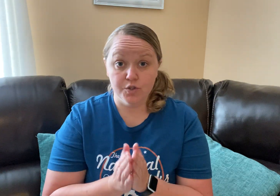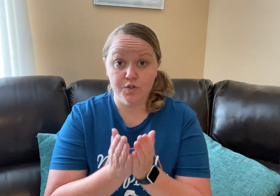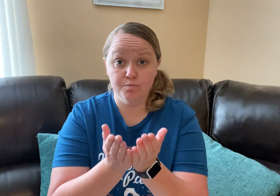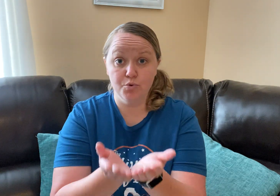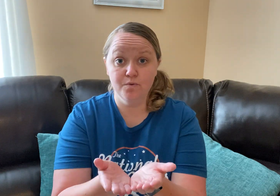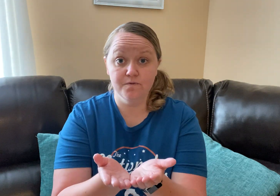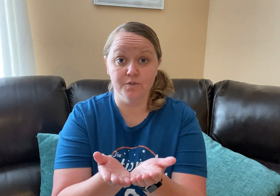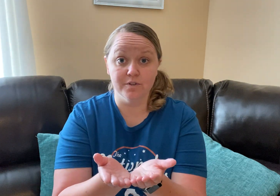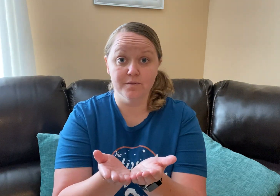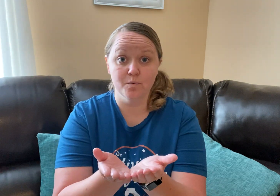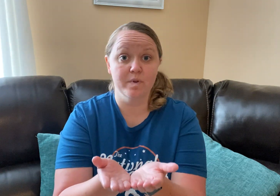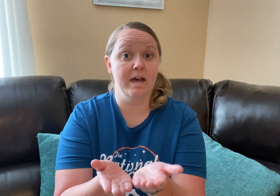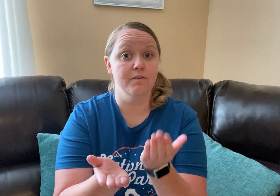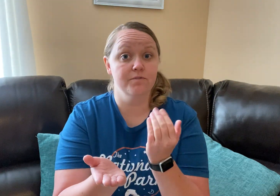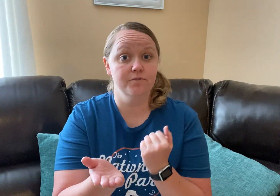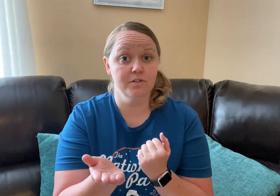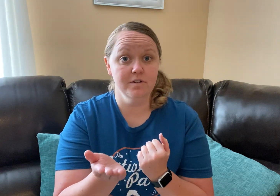Spoonful, without full.